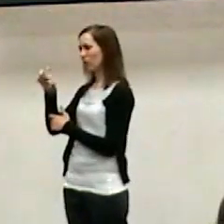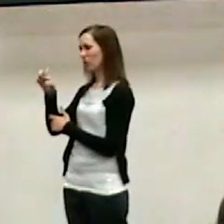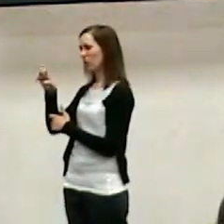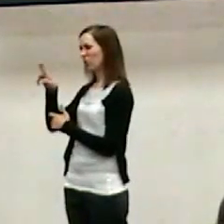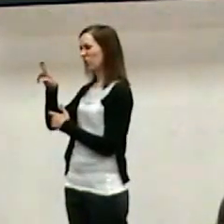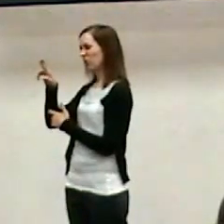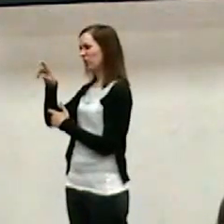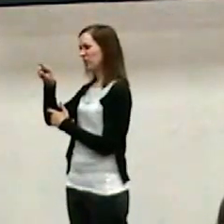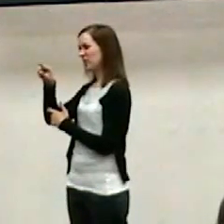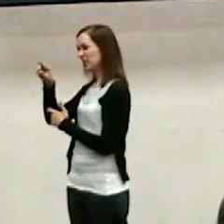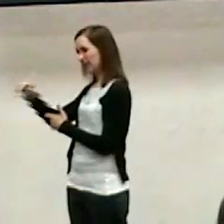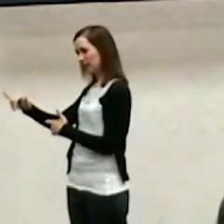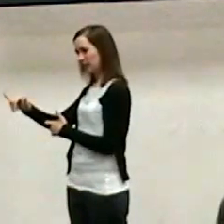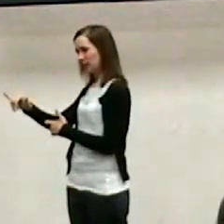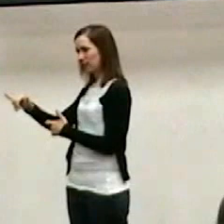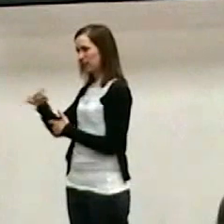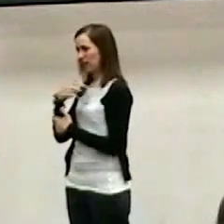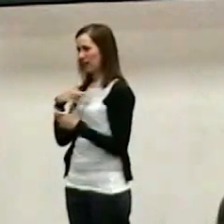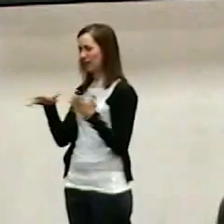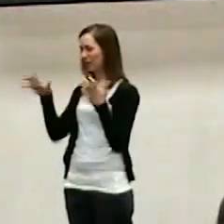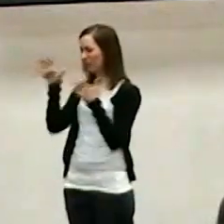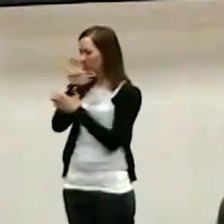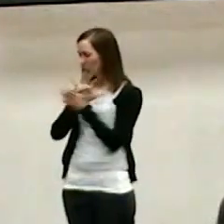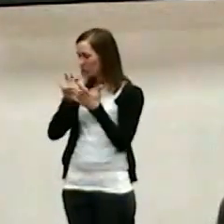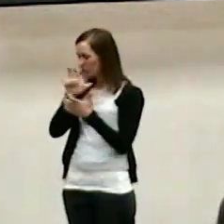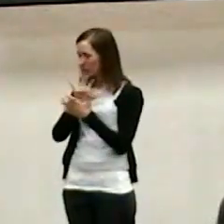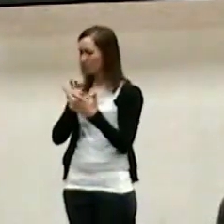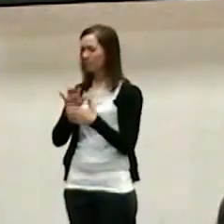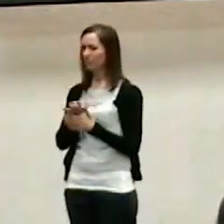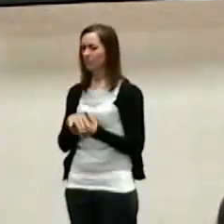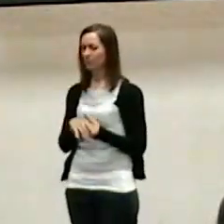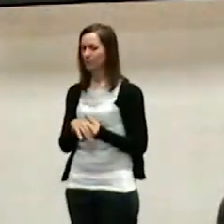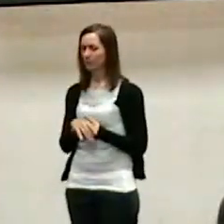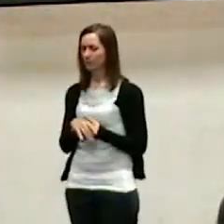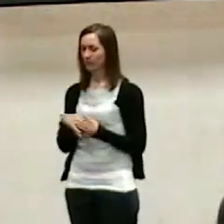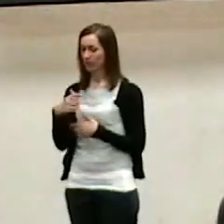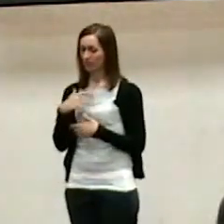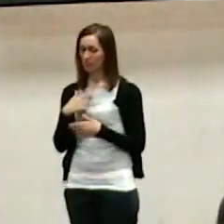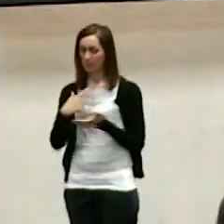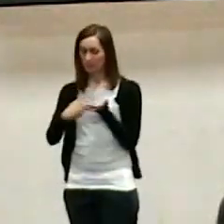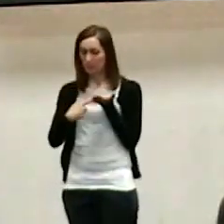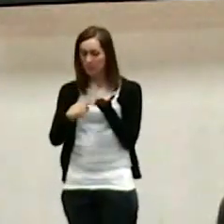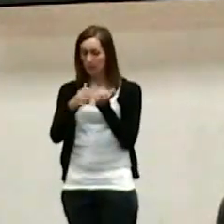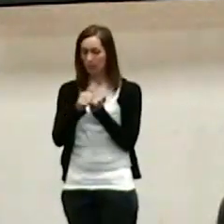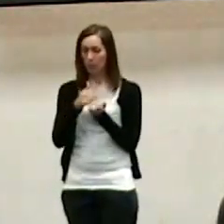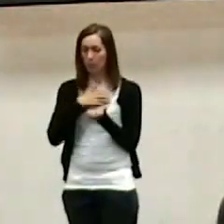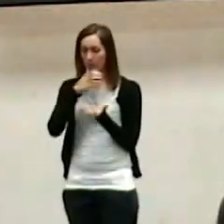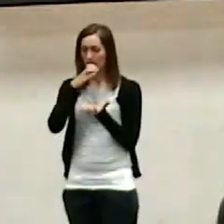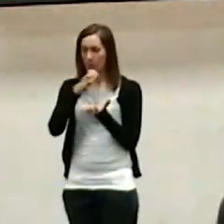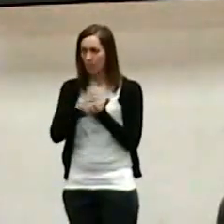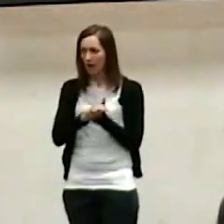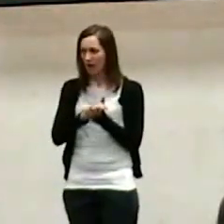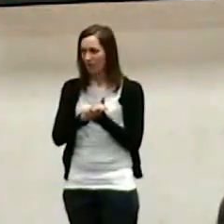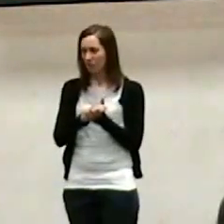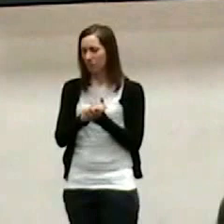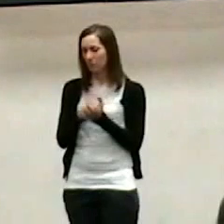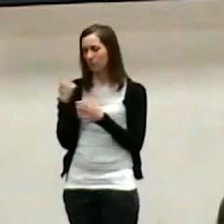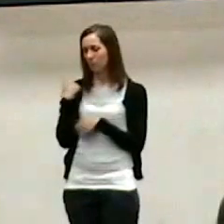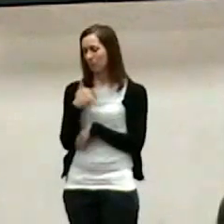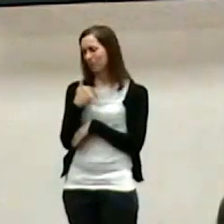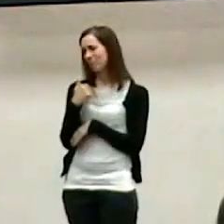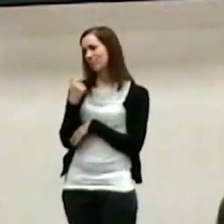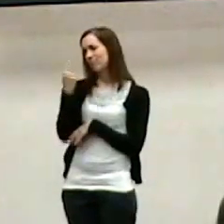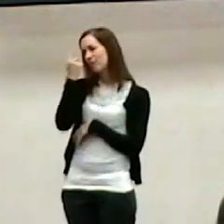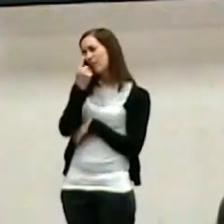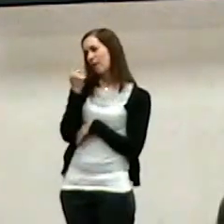myself. I was limiting God. And so as Redona and I talked about it later that spring and on into that year, we just followed it away in the back of our minds, in the back of our